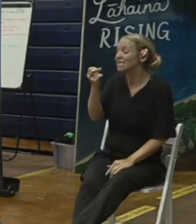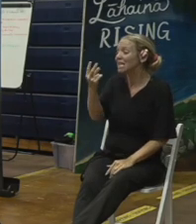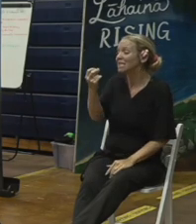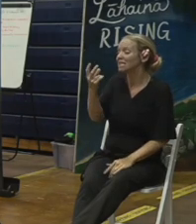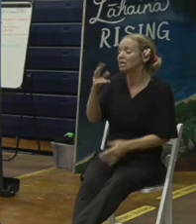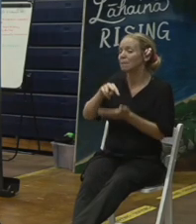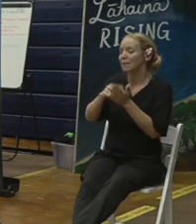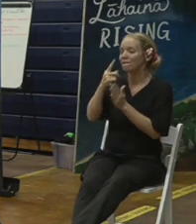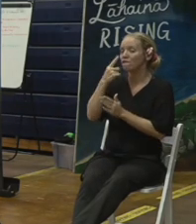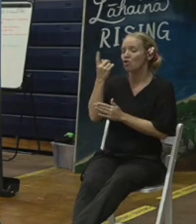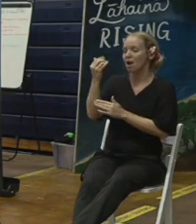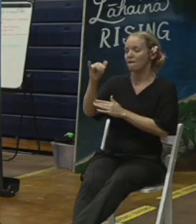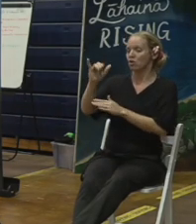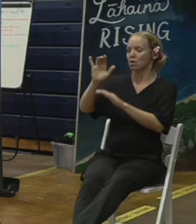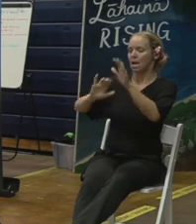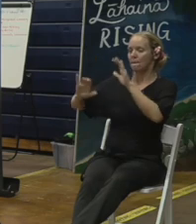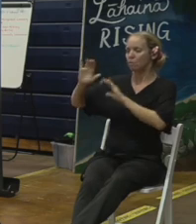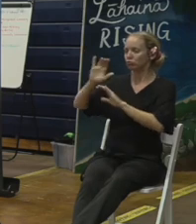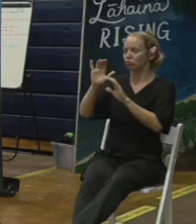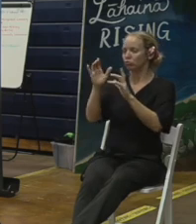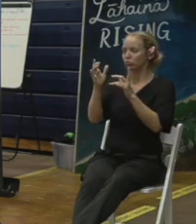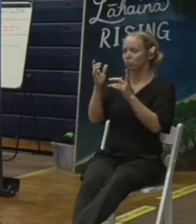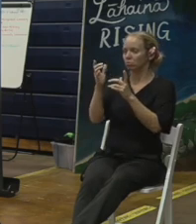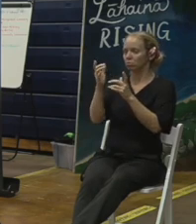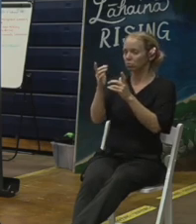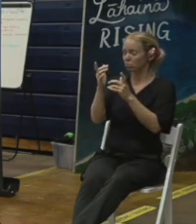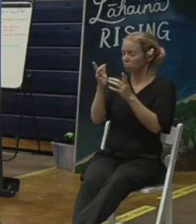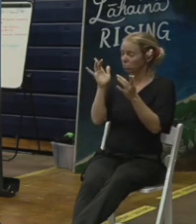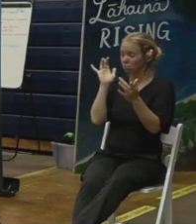chemicals you can write any link into this and